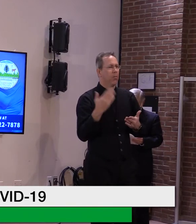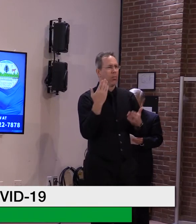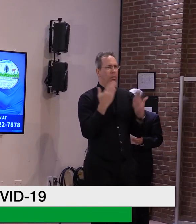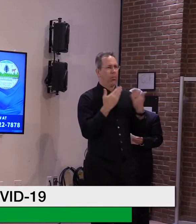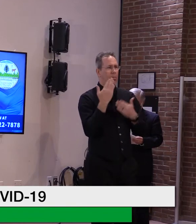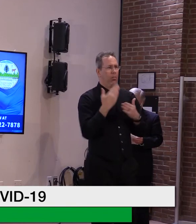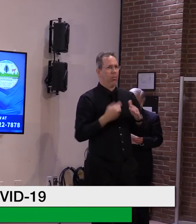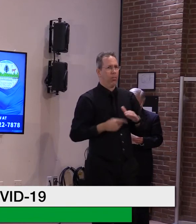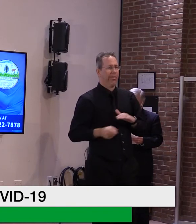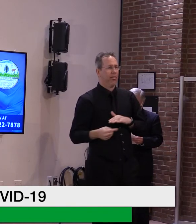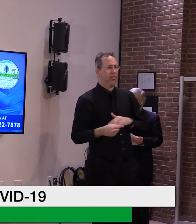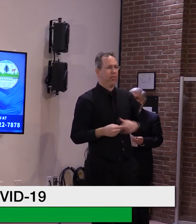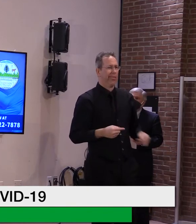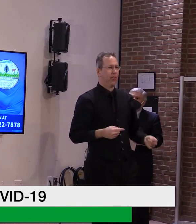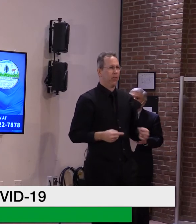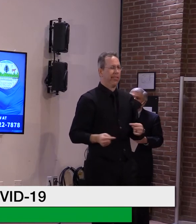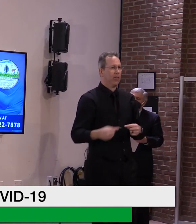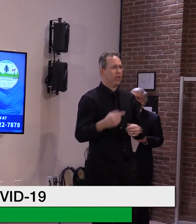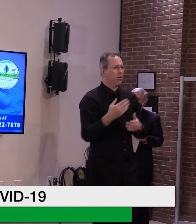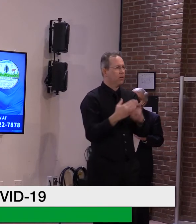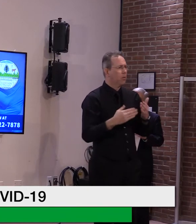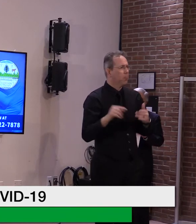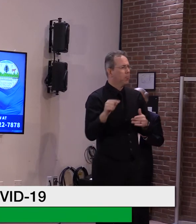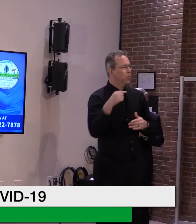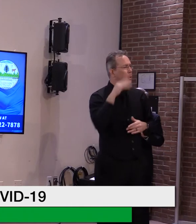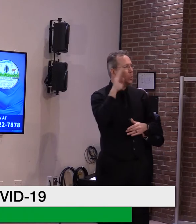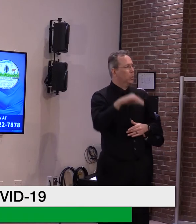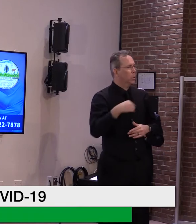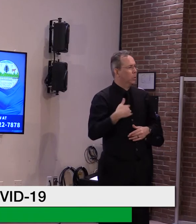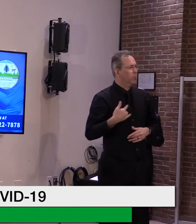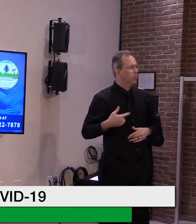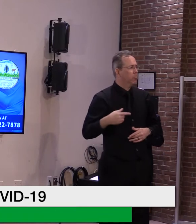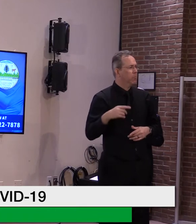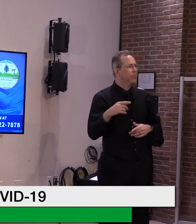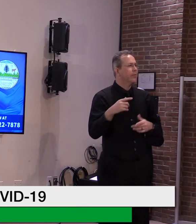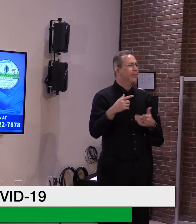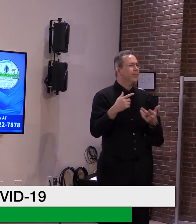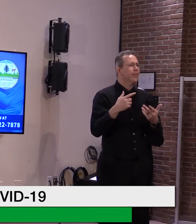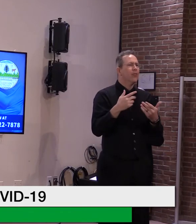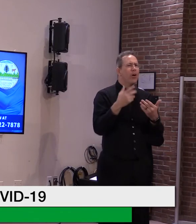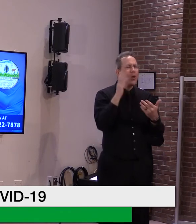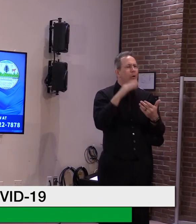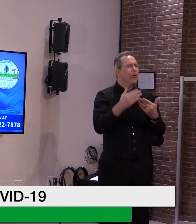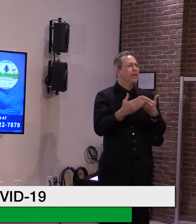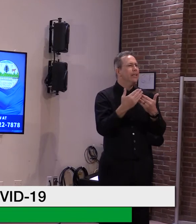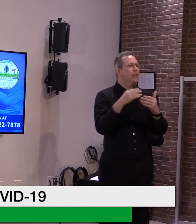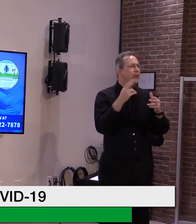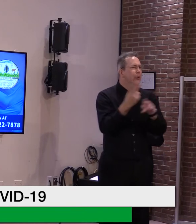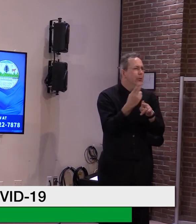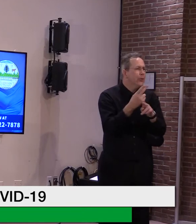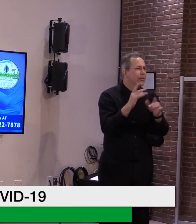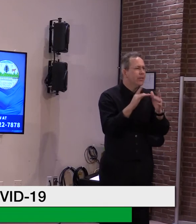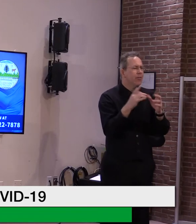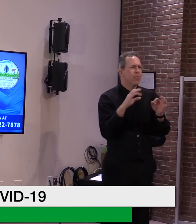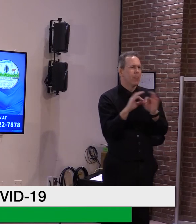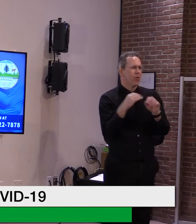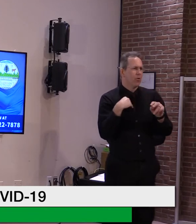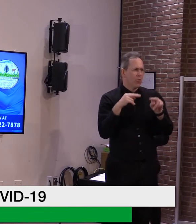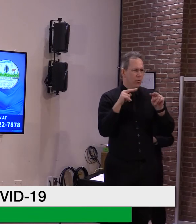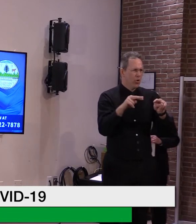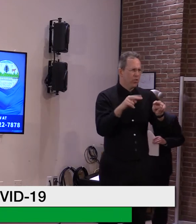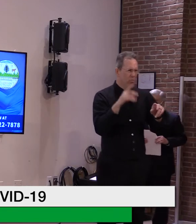and, uh, understandable and efficient. So, uh, we're going to monitor this and make, uh, any adjustments we need to make,